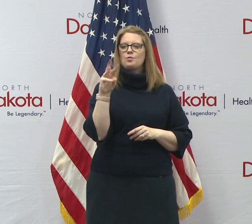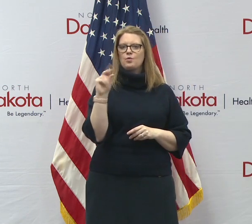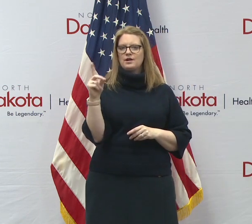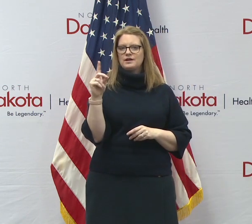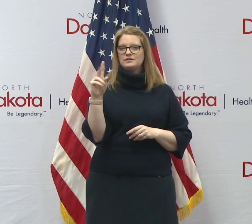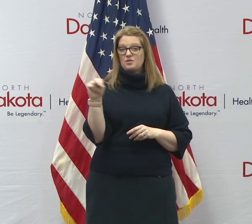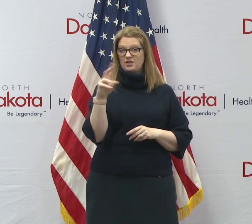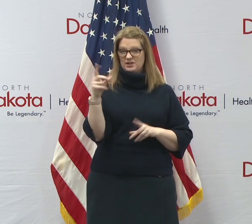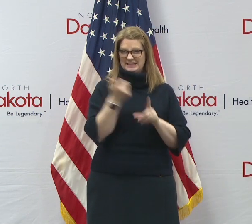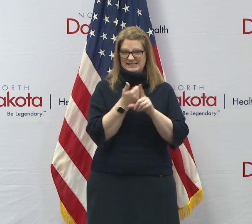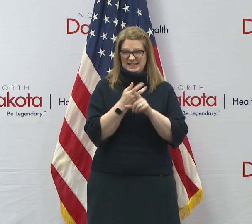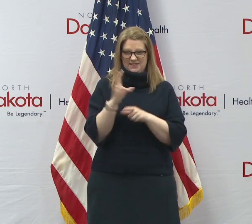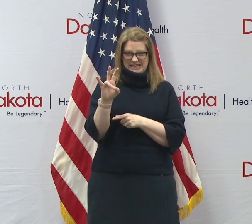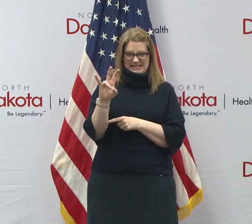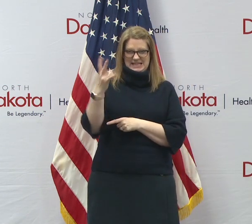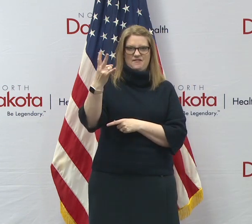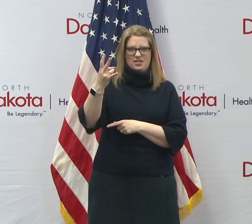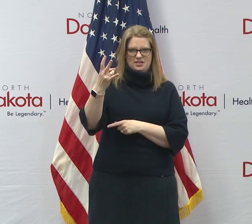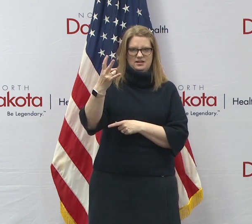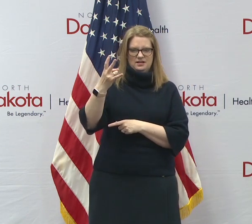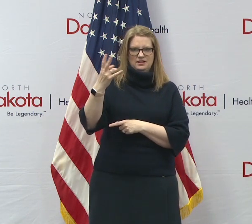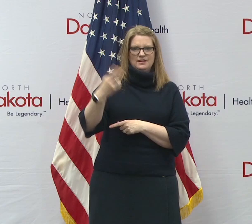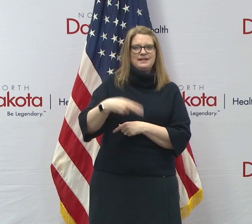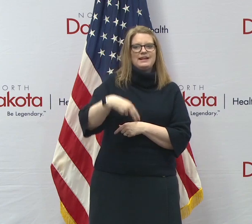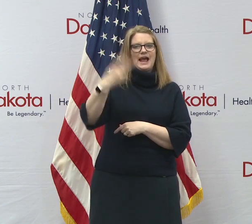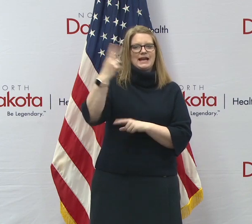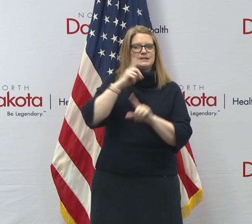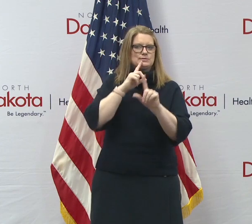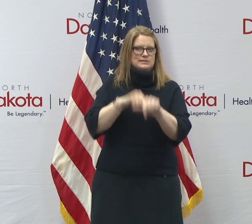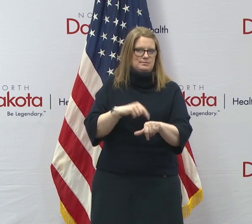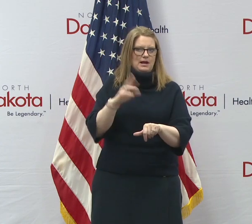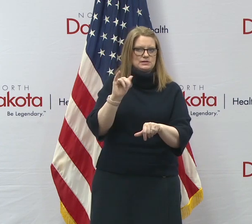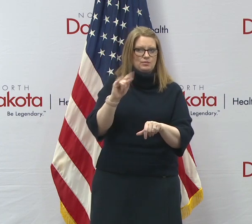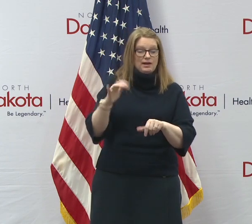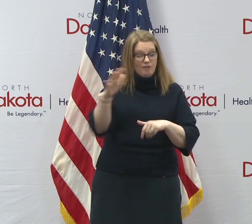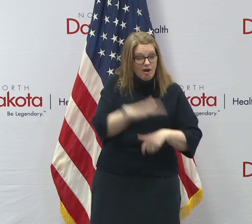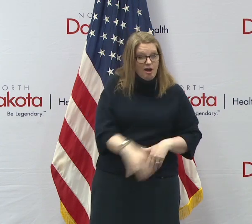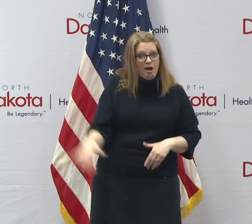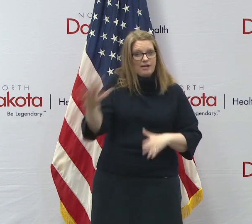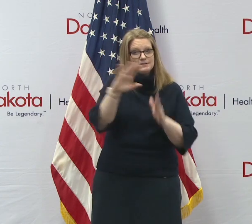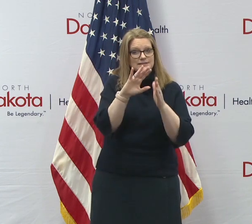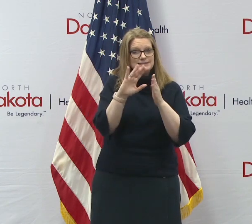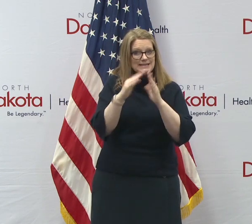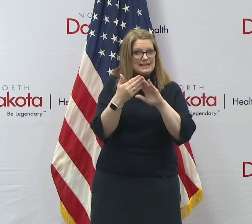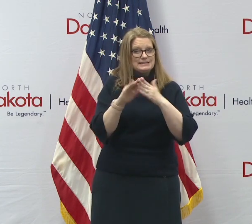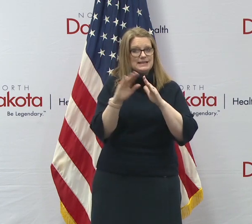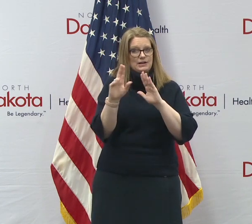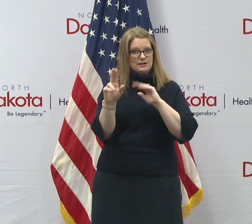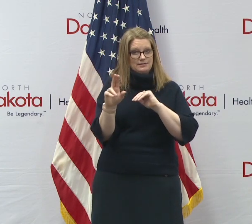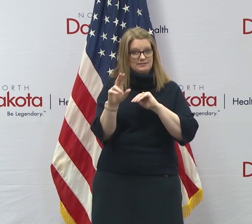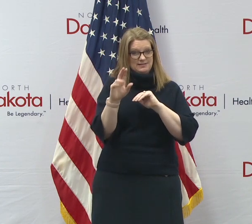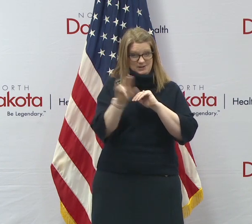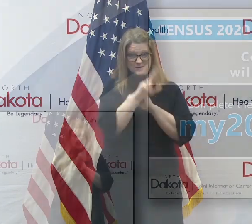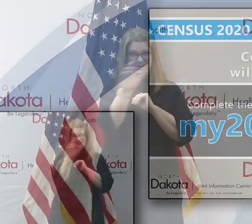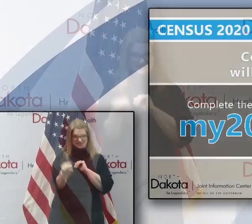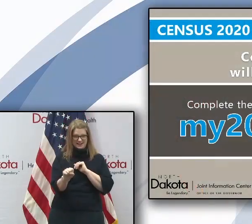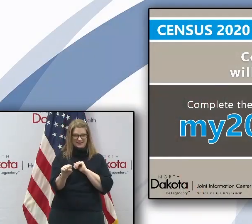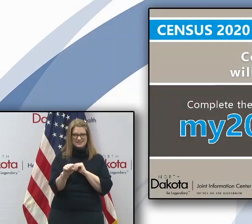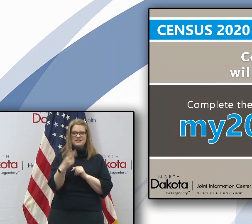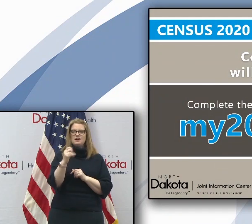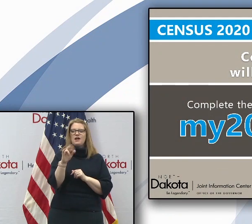highest response rate as of yesterday in the United States of all cities in the United States. Harwood is number seven, uh,